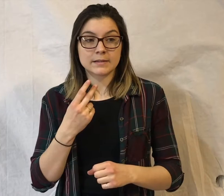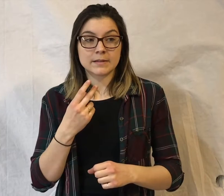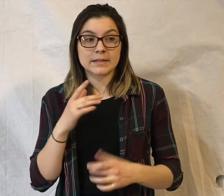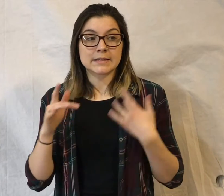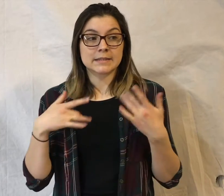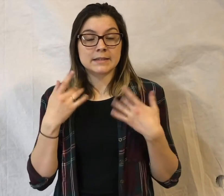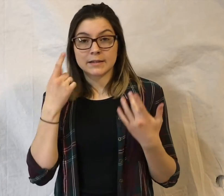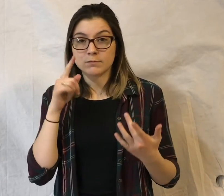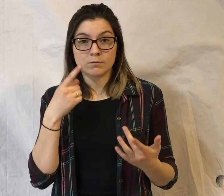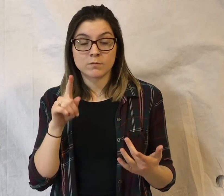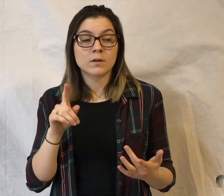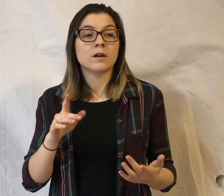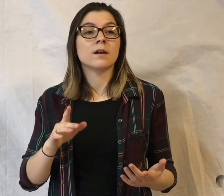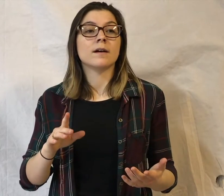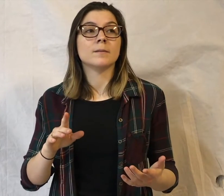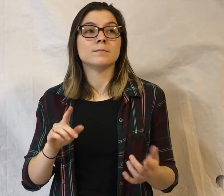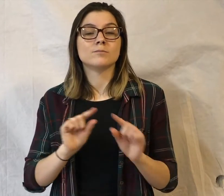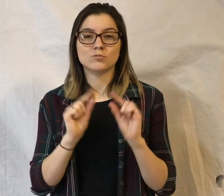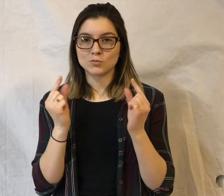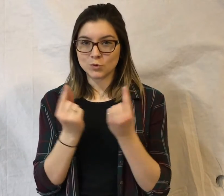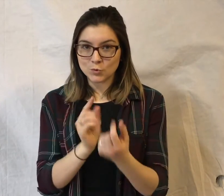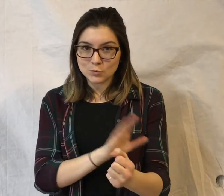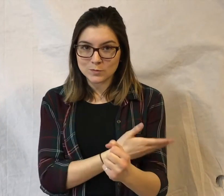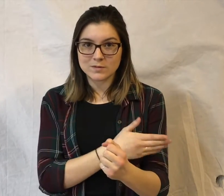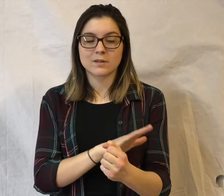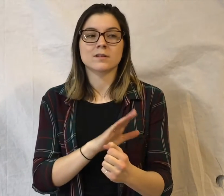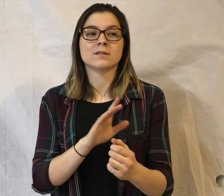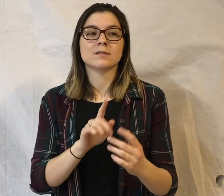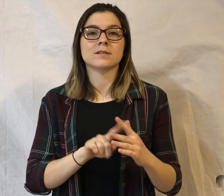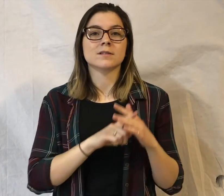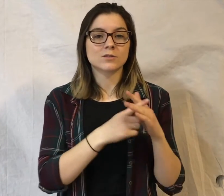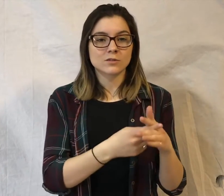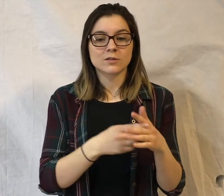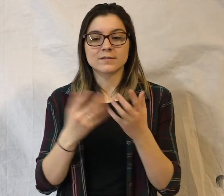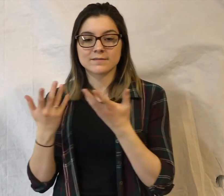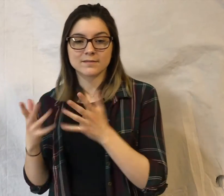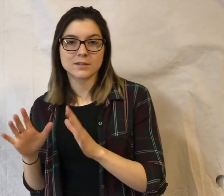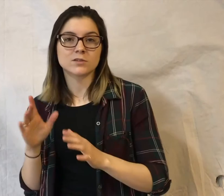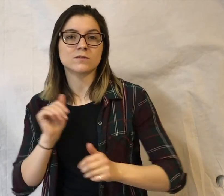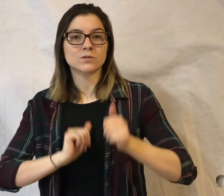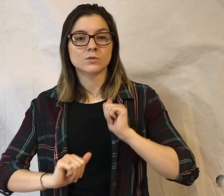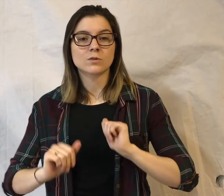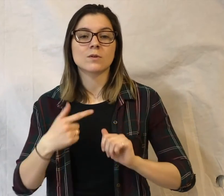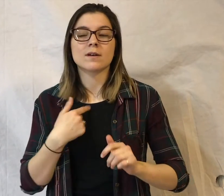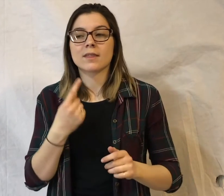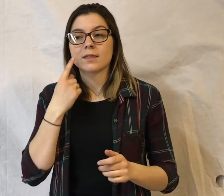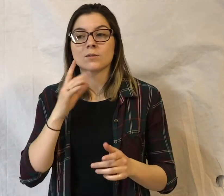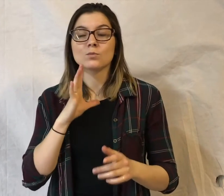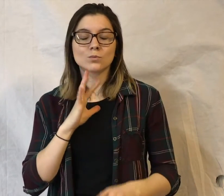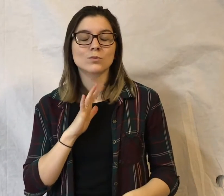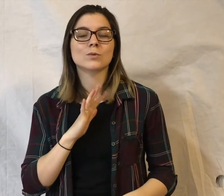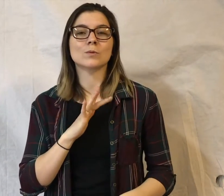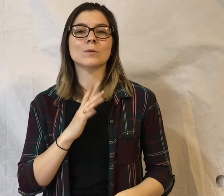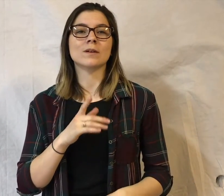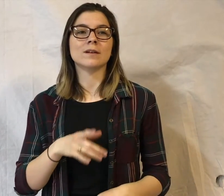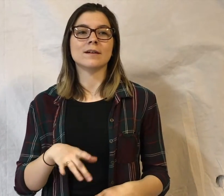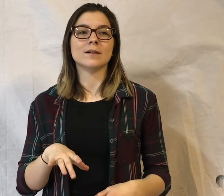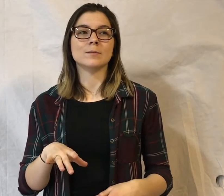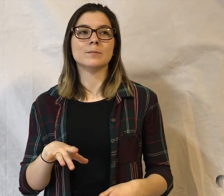the group songs. The beginning and ending of the group songs, like the beginning and end of the show. I just really love the